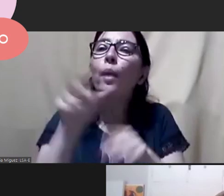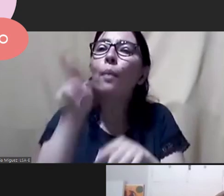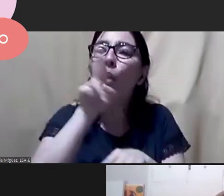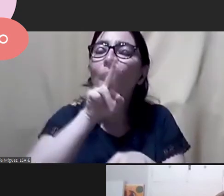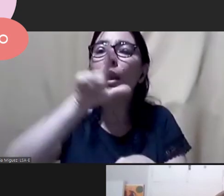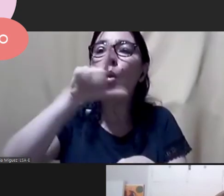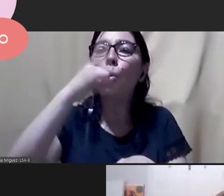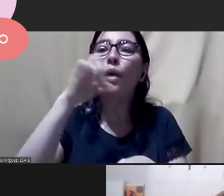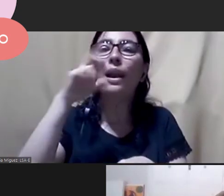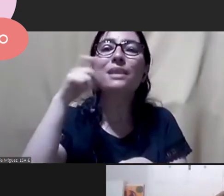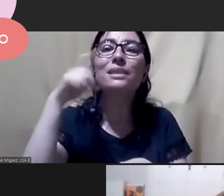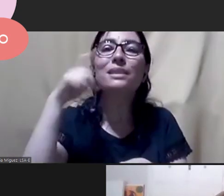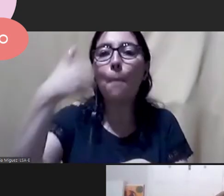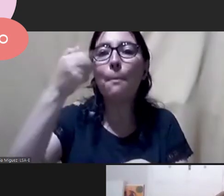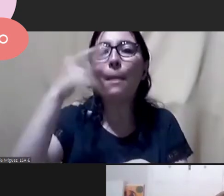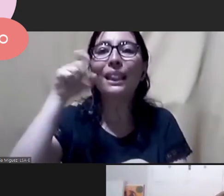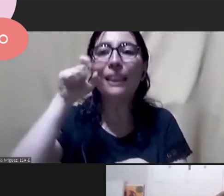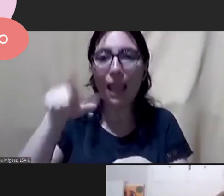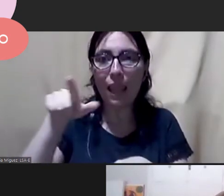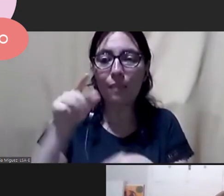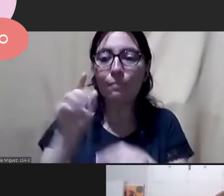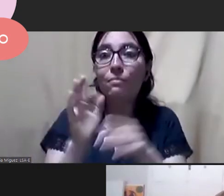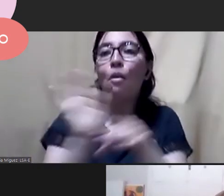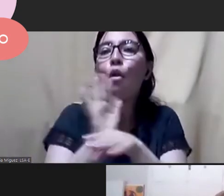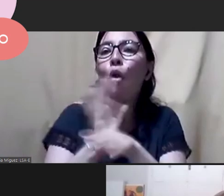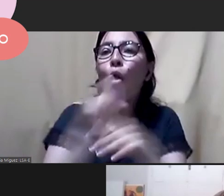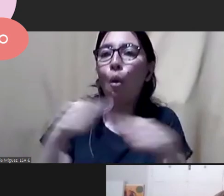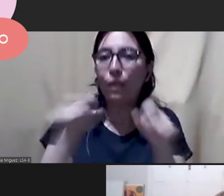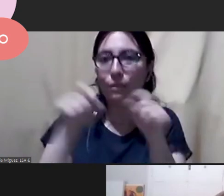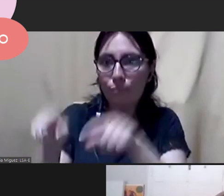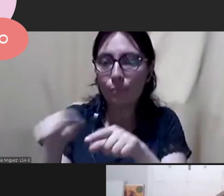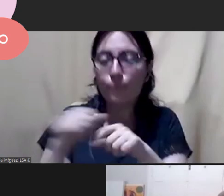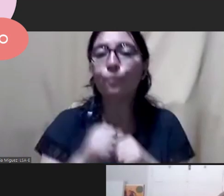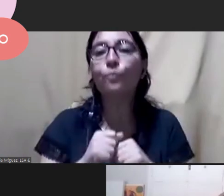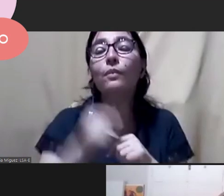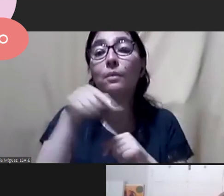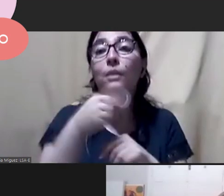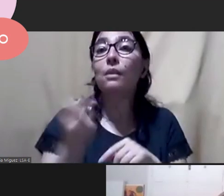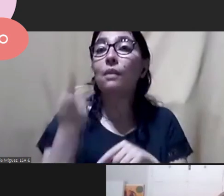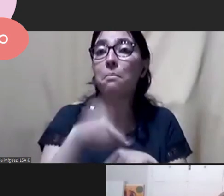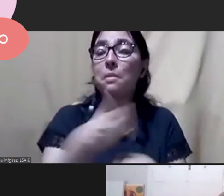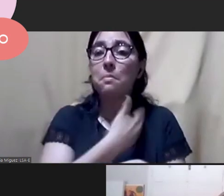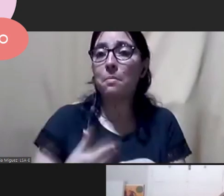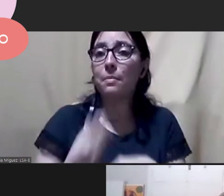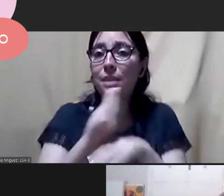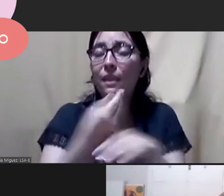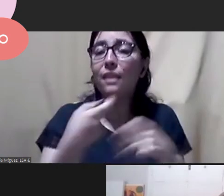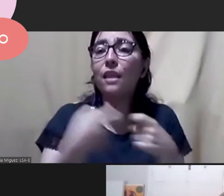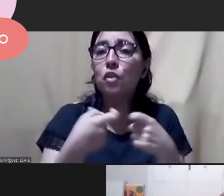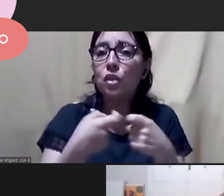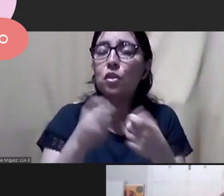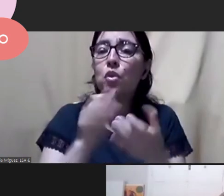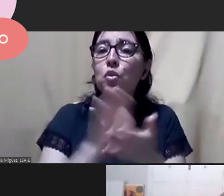she is editing a collective piece on the cinema of Lucrecia Martel.